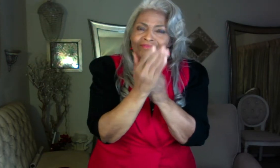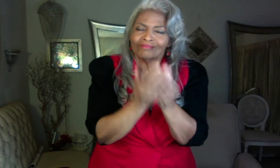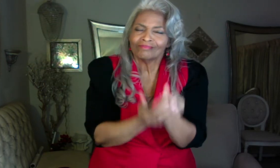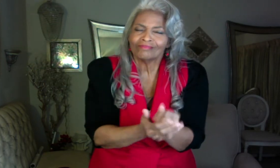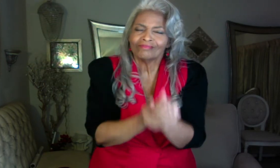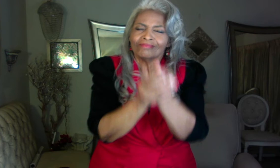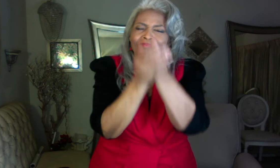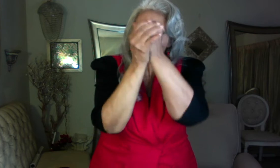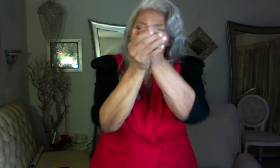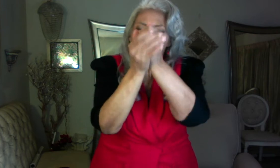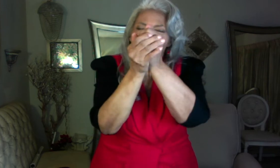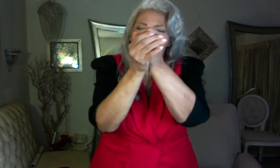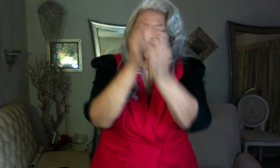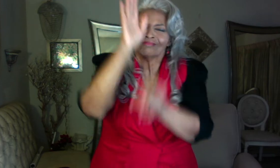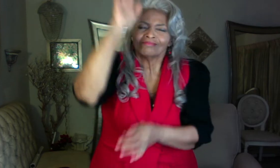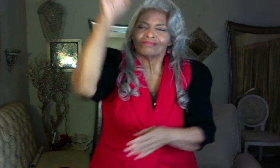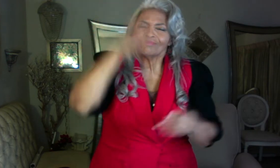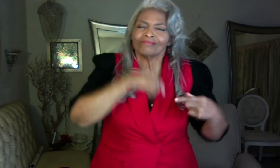Trust his heart for you.